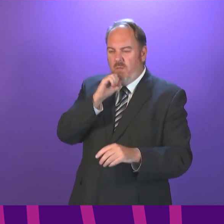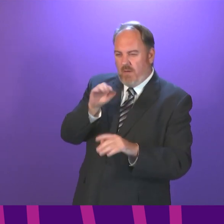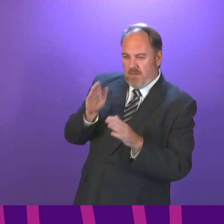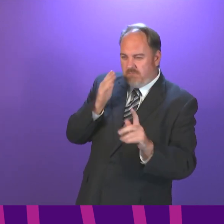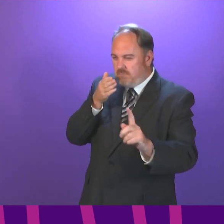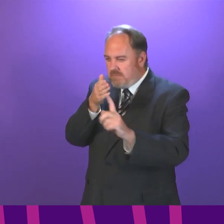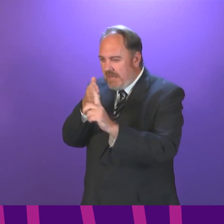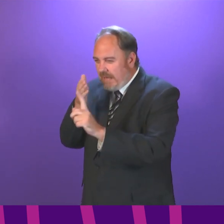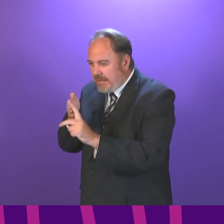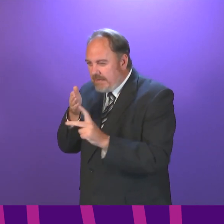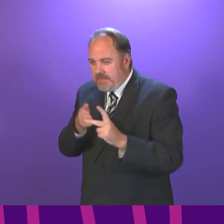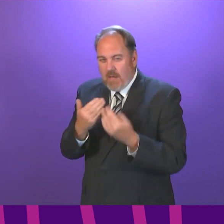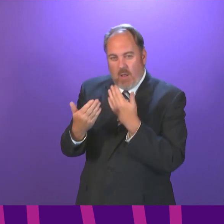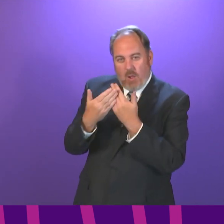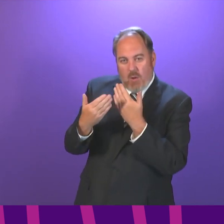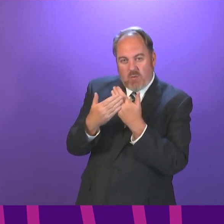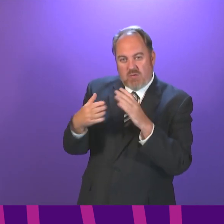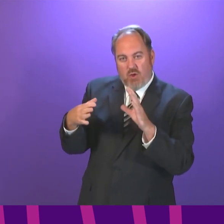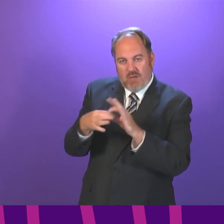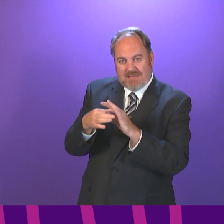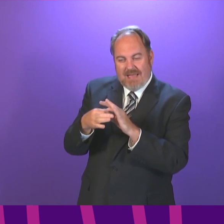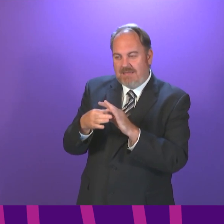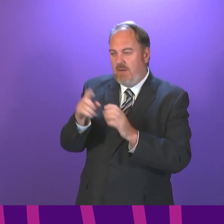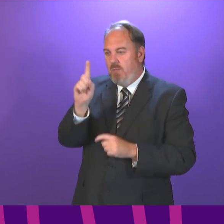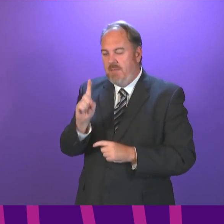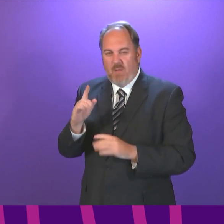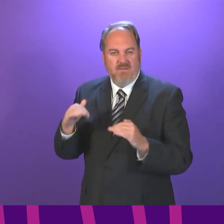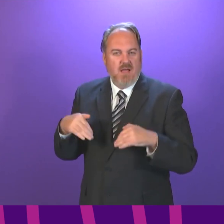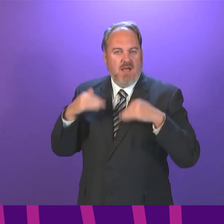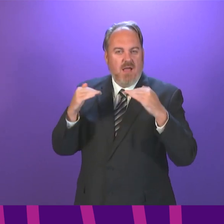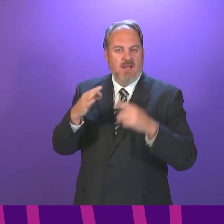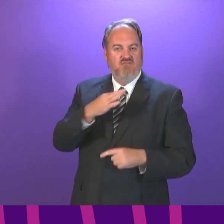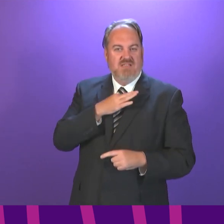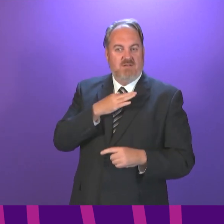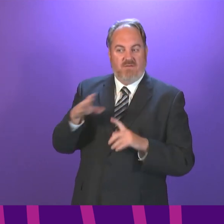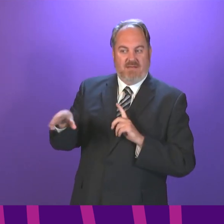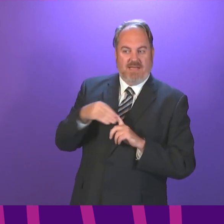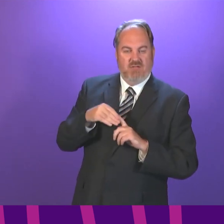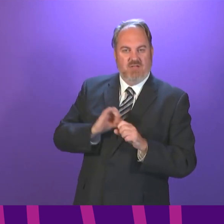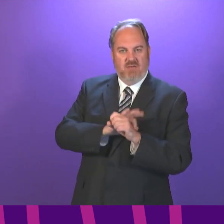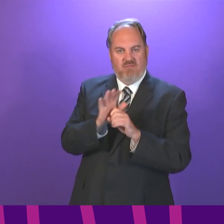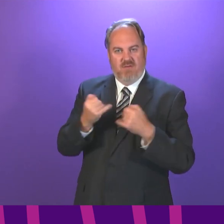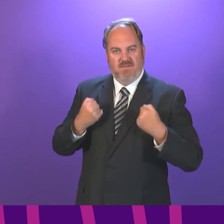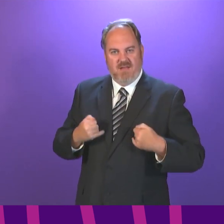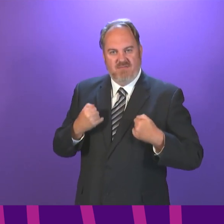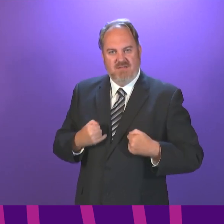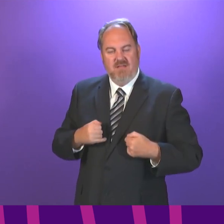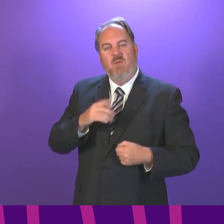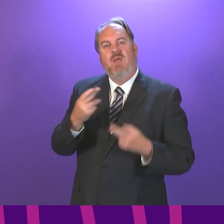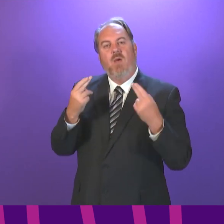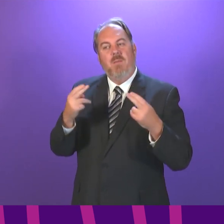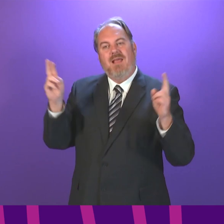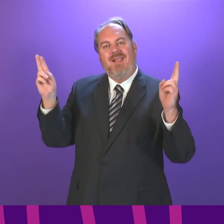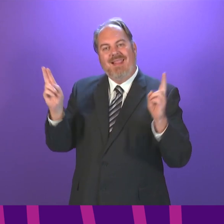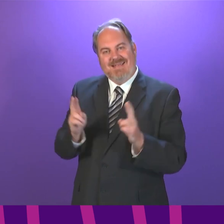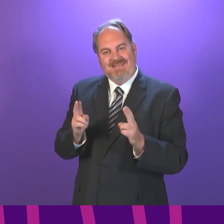identify close contacts at highest risk of infection. Fewer young people will be asked to self-isolate